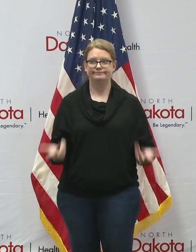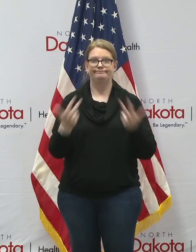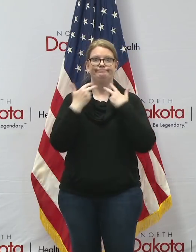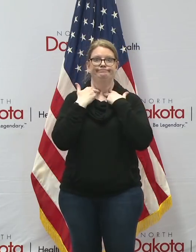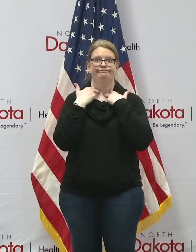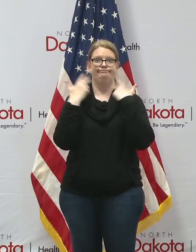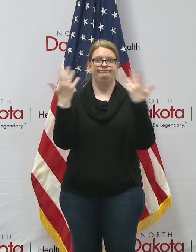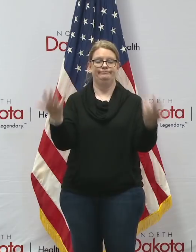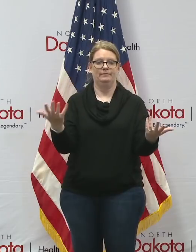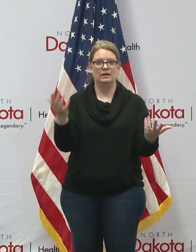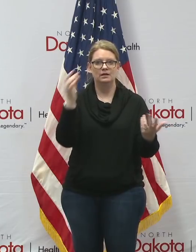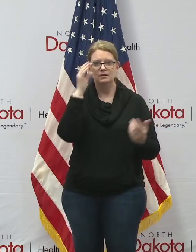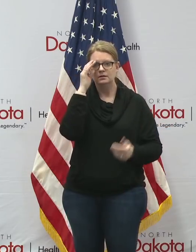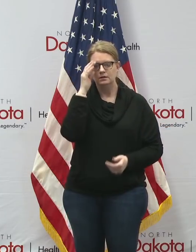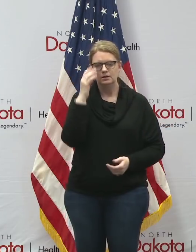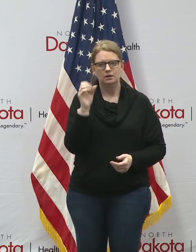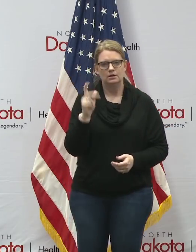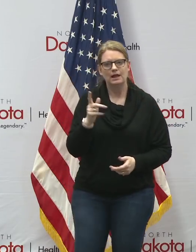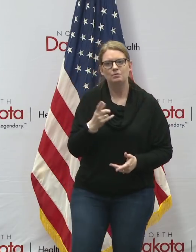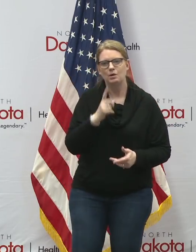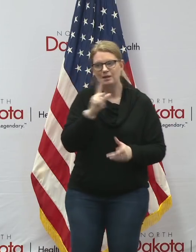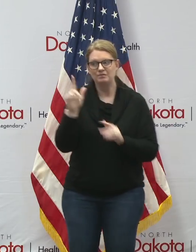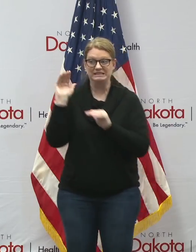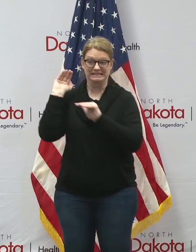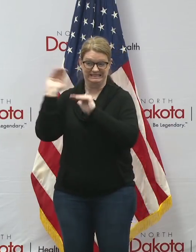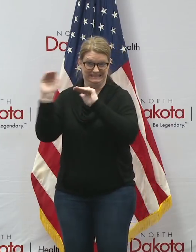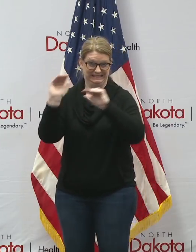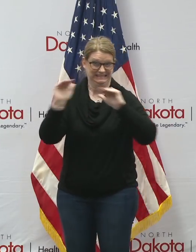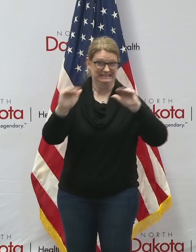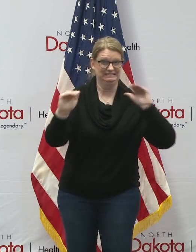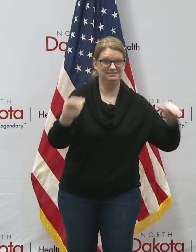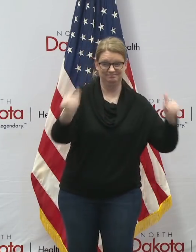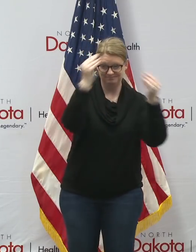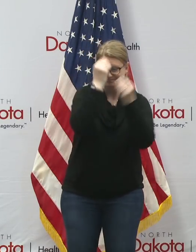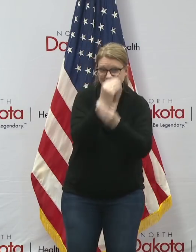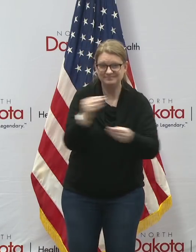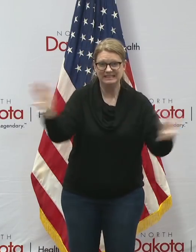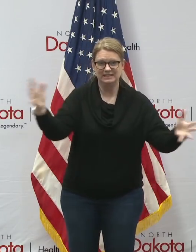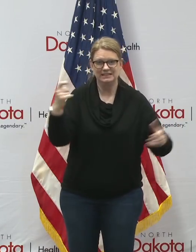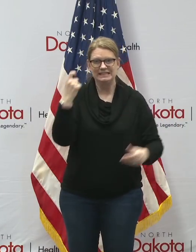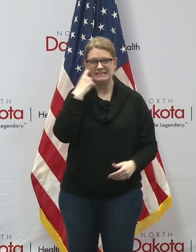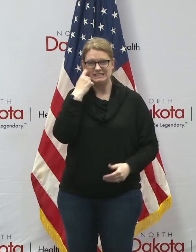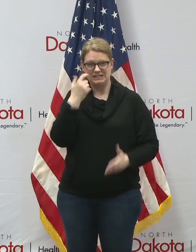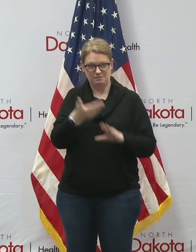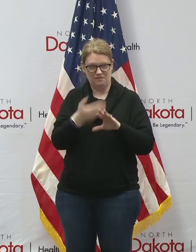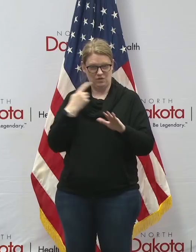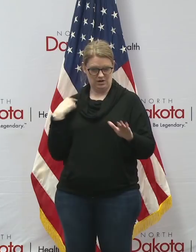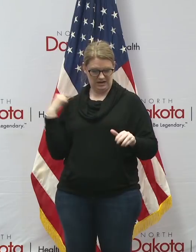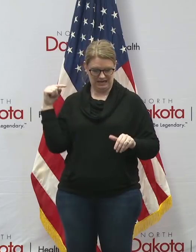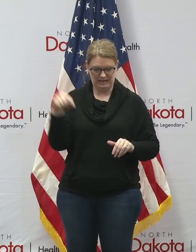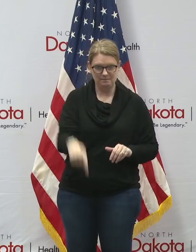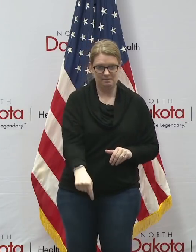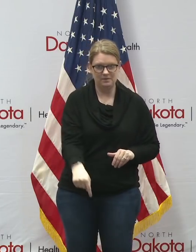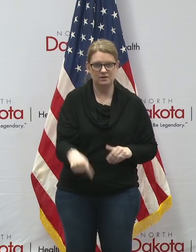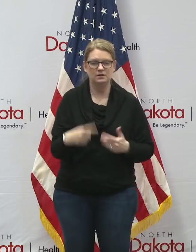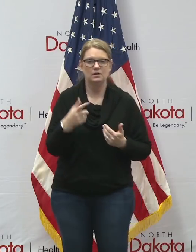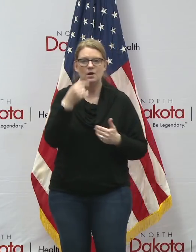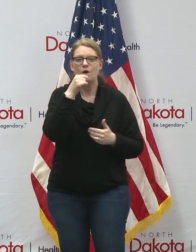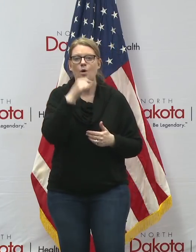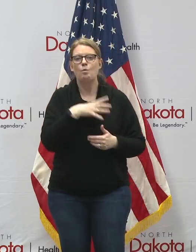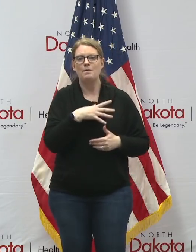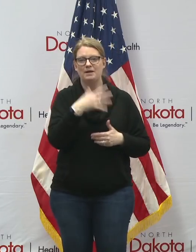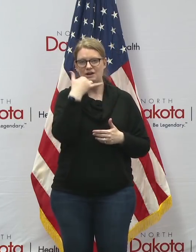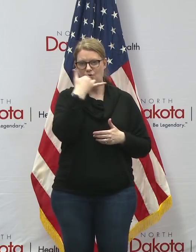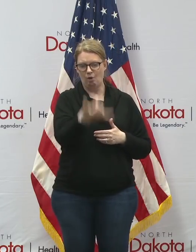tell you why that is so very important just before i came down here a woman called into our office she had